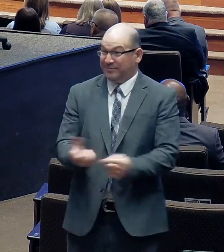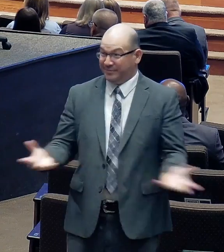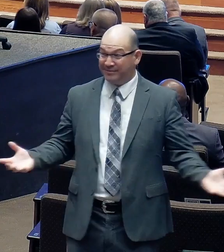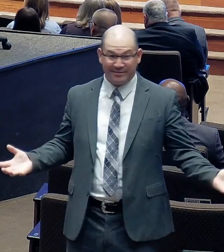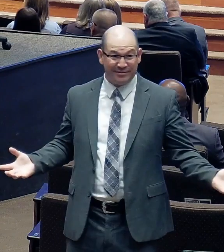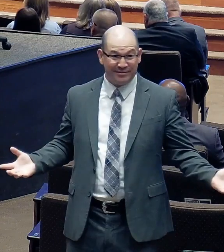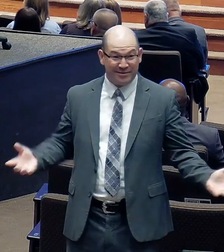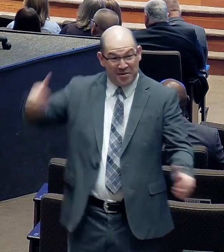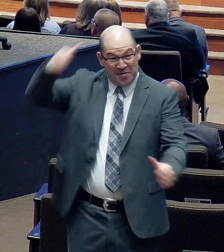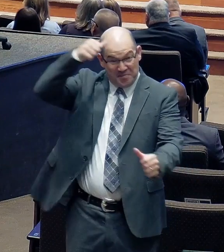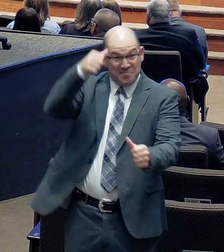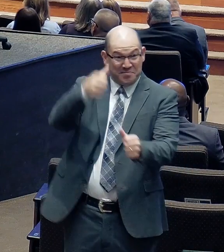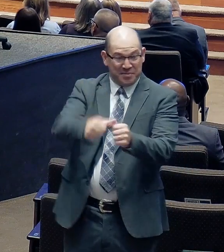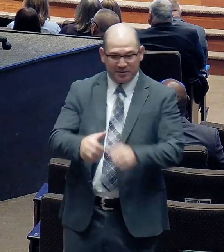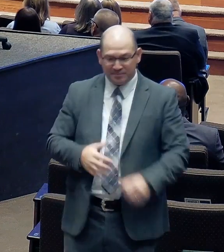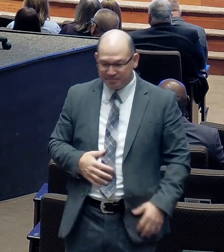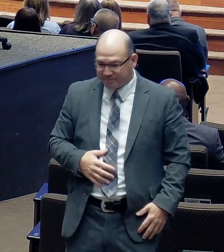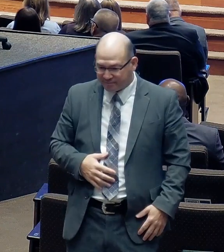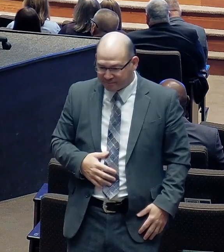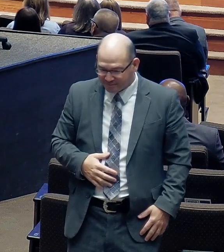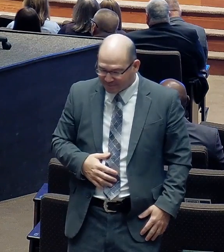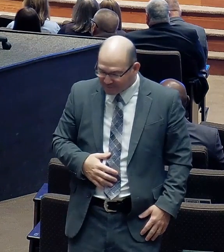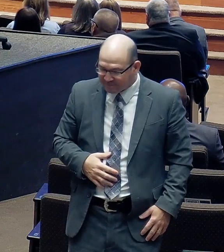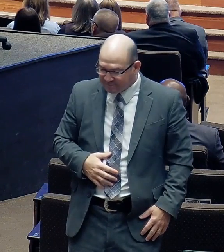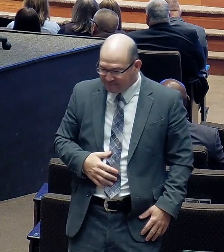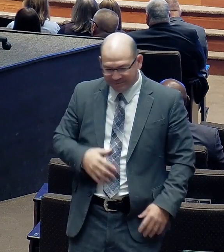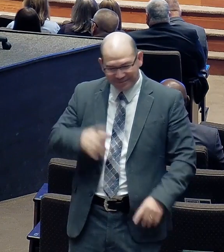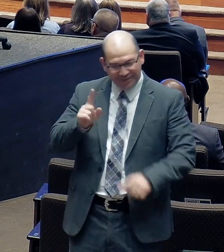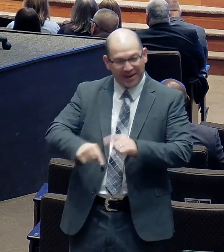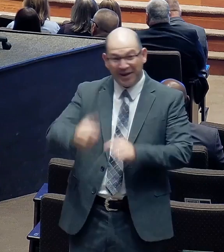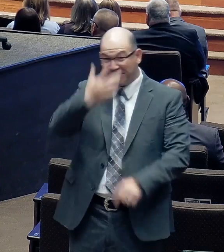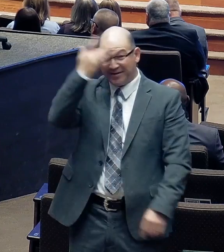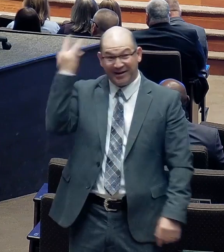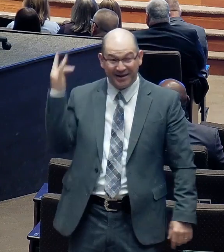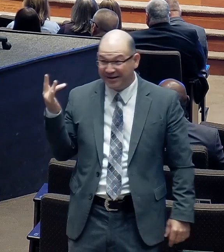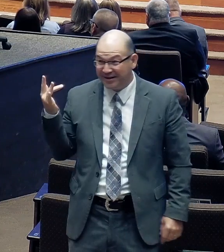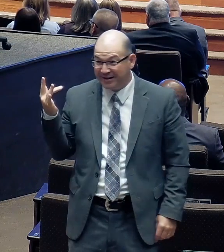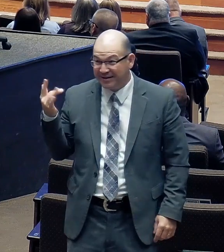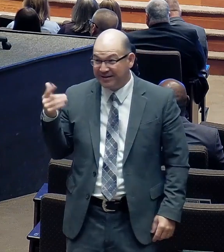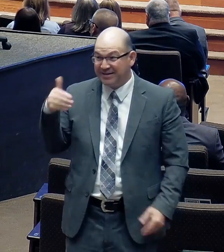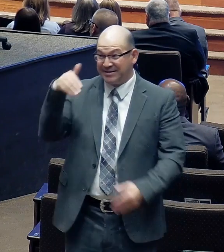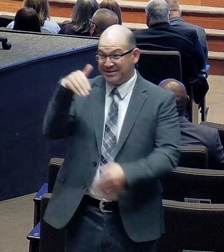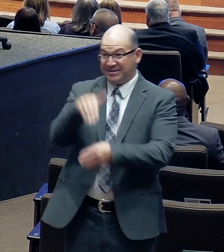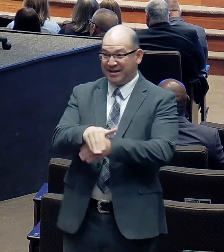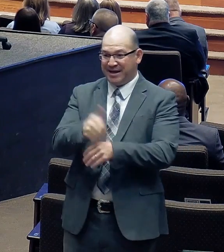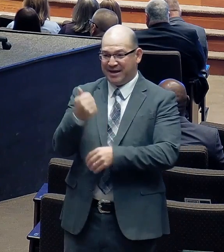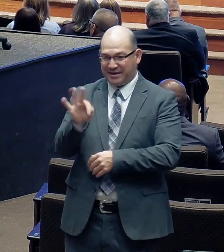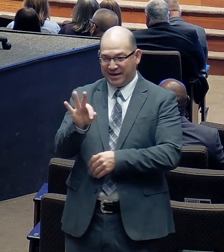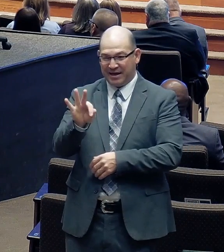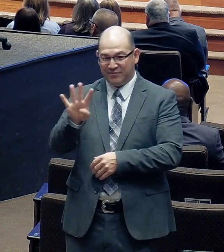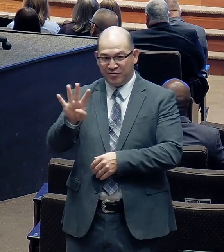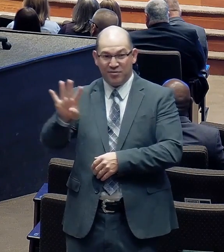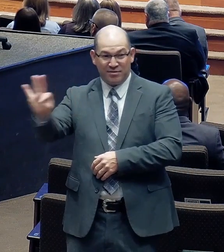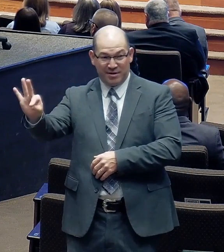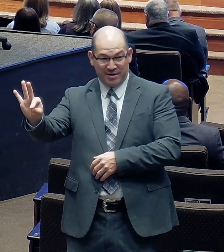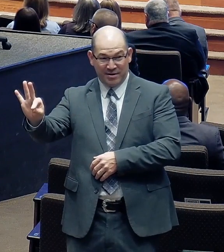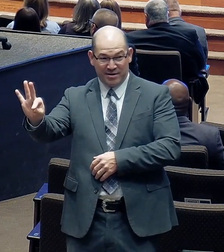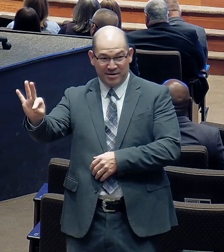I could not forget, the night in 1949, the third Saturday night in October in